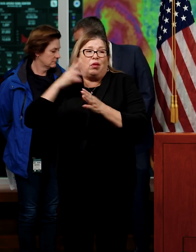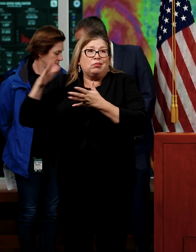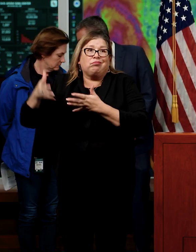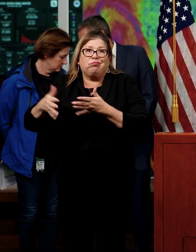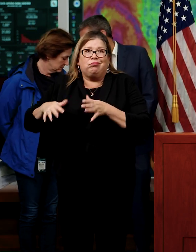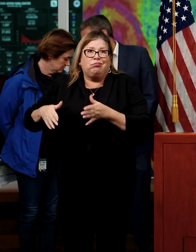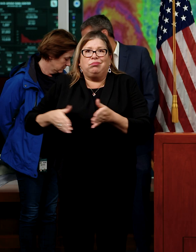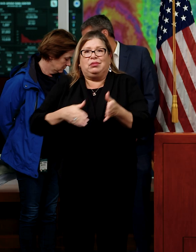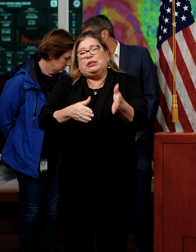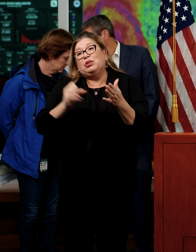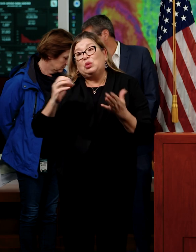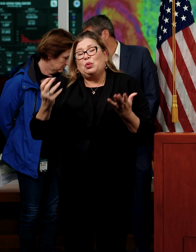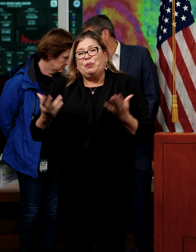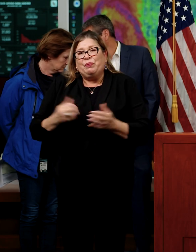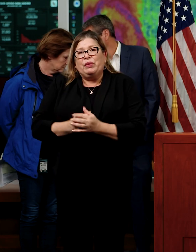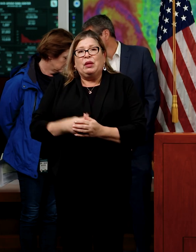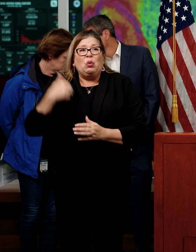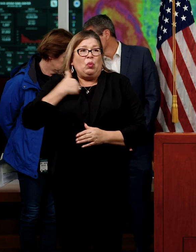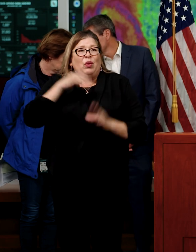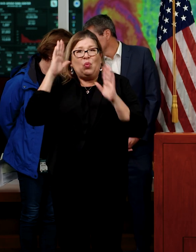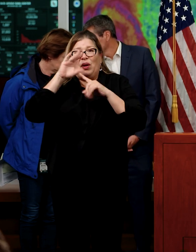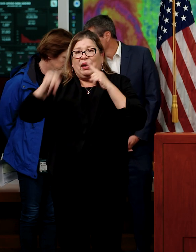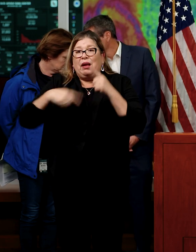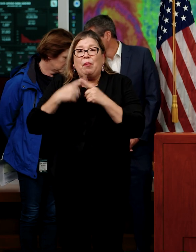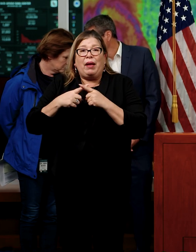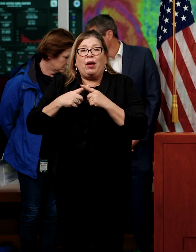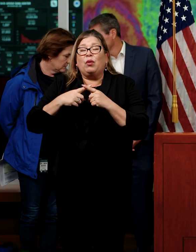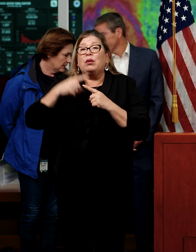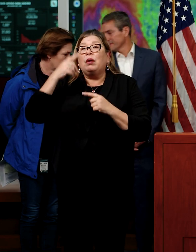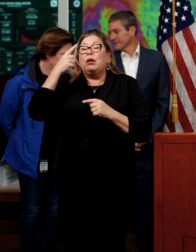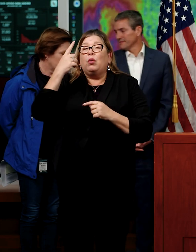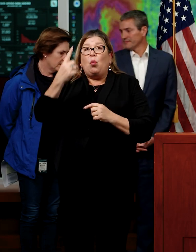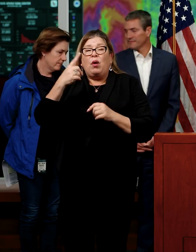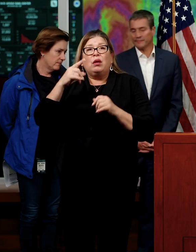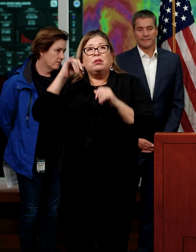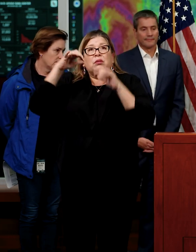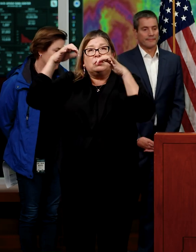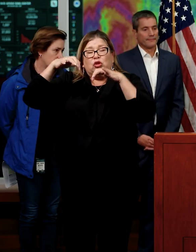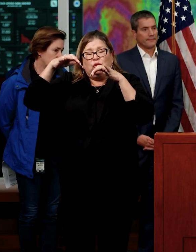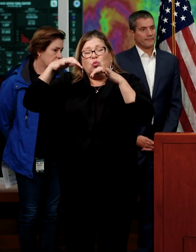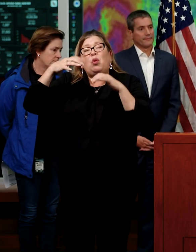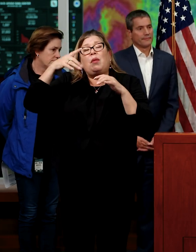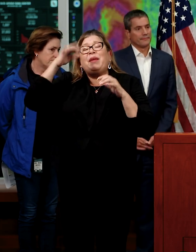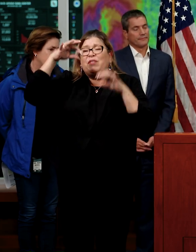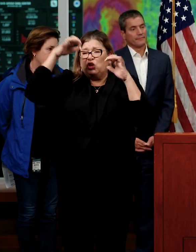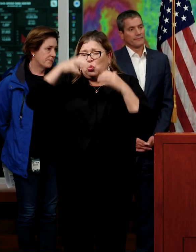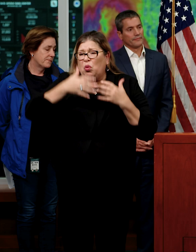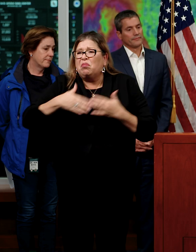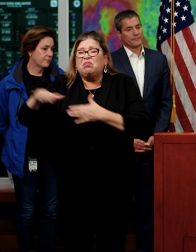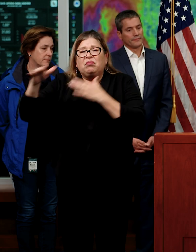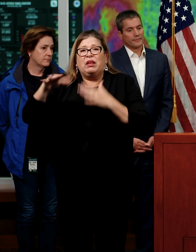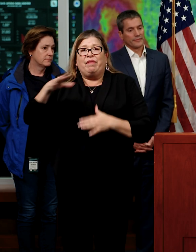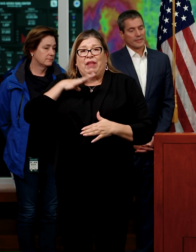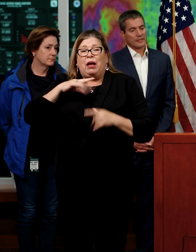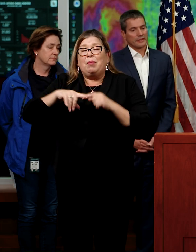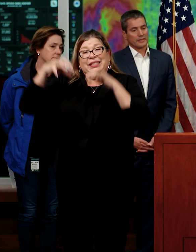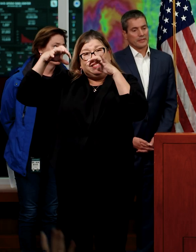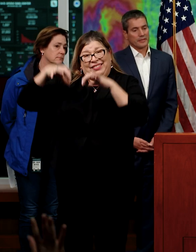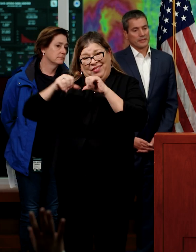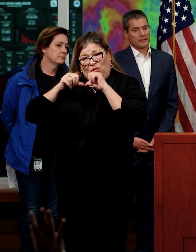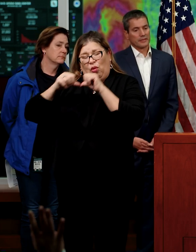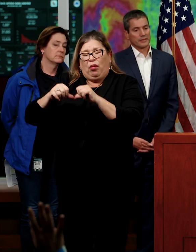So I guess I would say that we're worried about a storm hovering much too long because we're just so saturated.